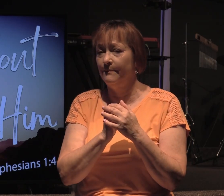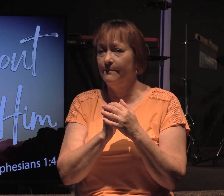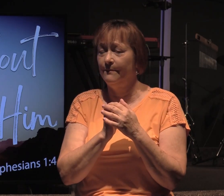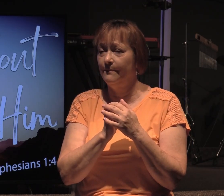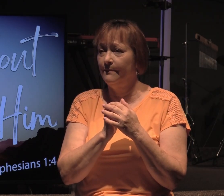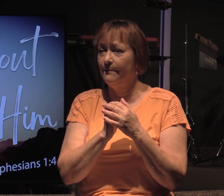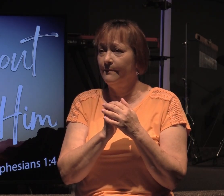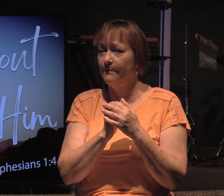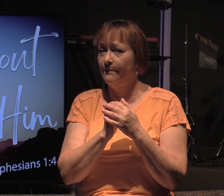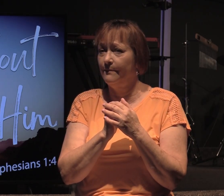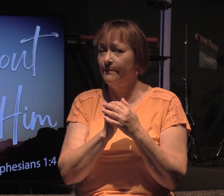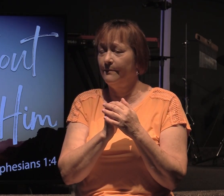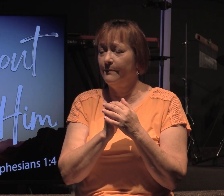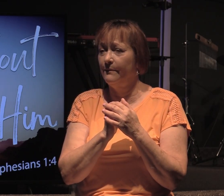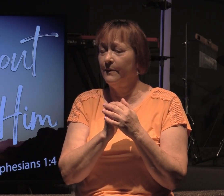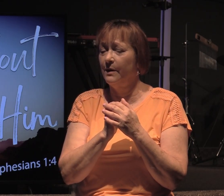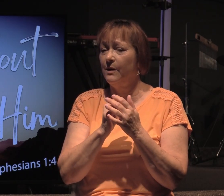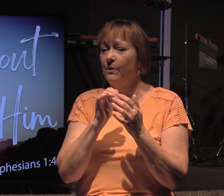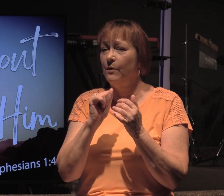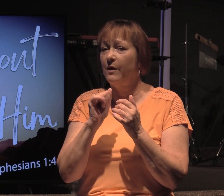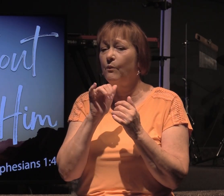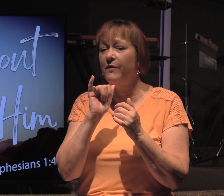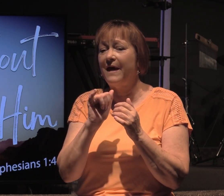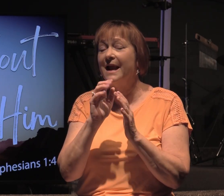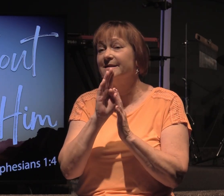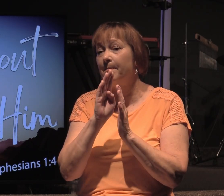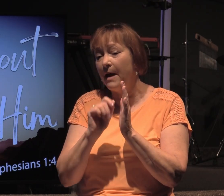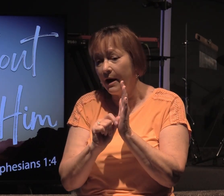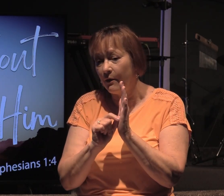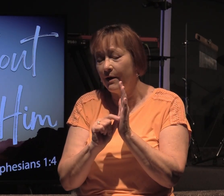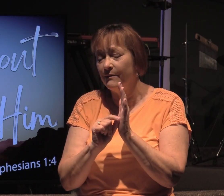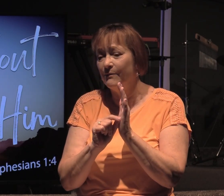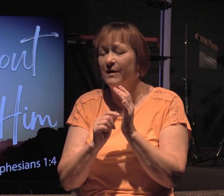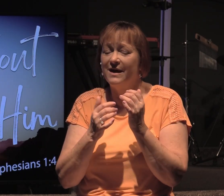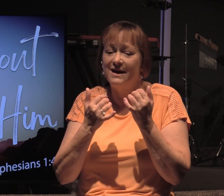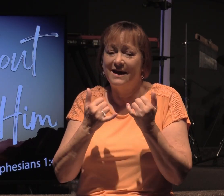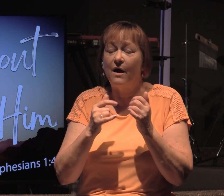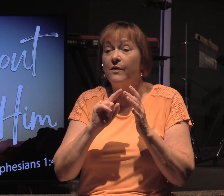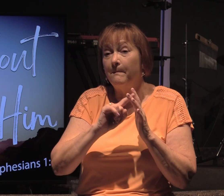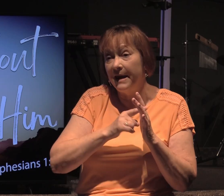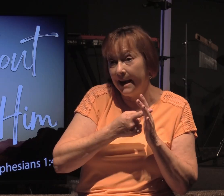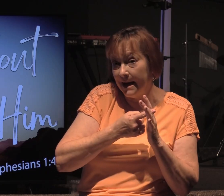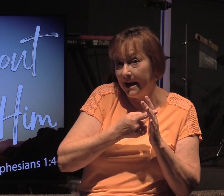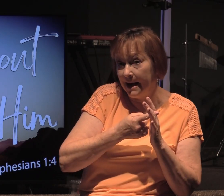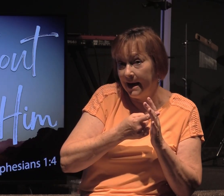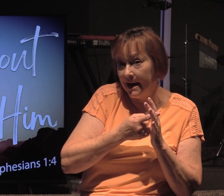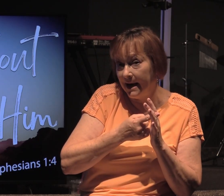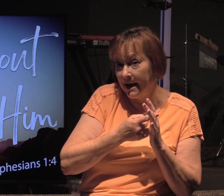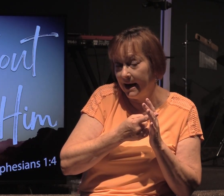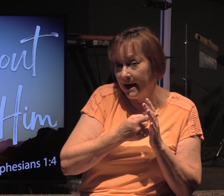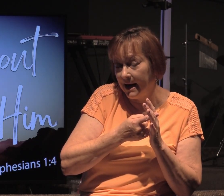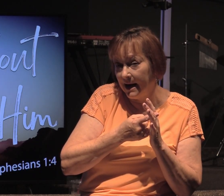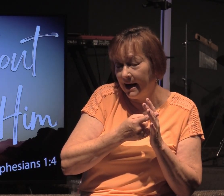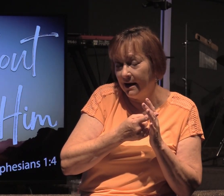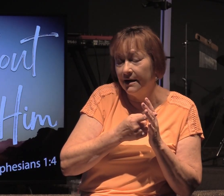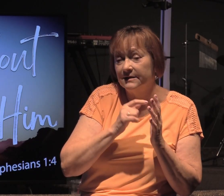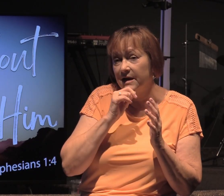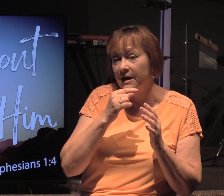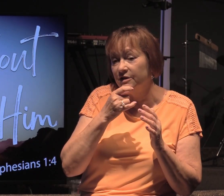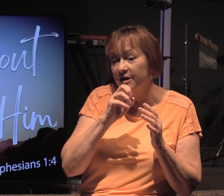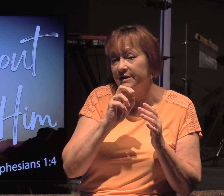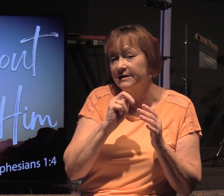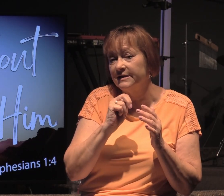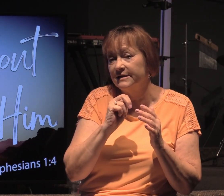So, with that as a backdrop, we get to this in the beginning, this is not Genesis 1,